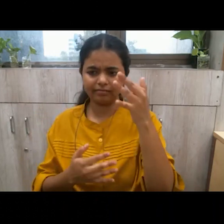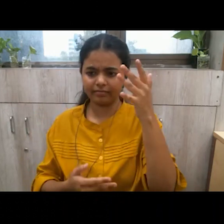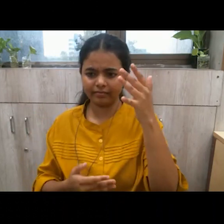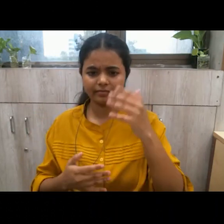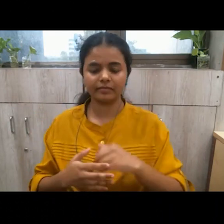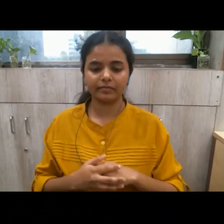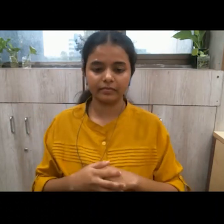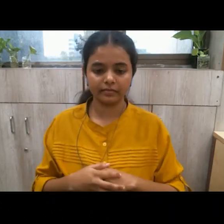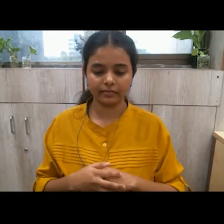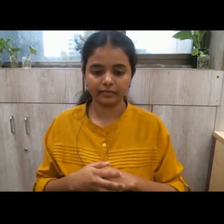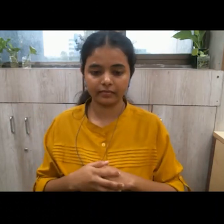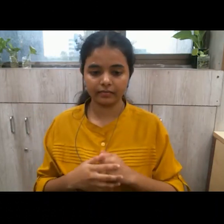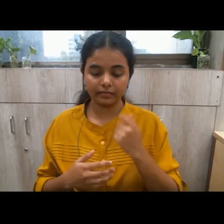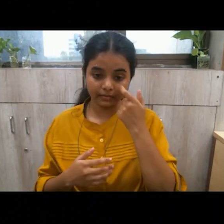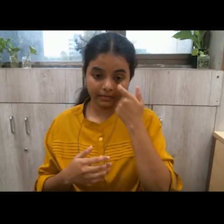them